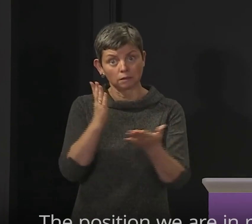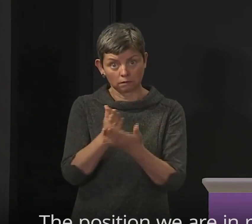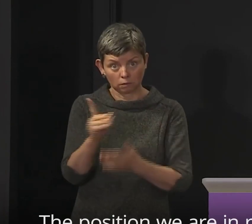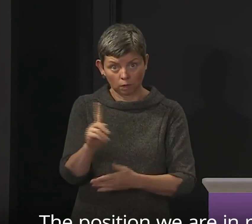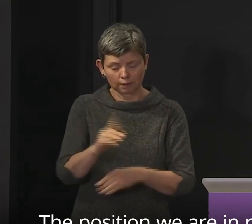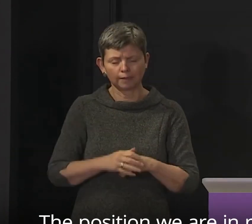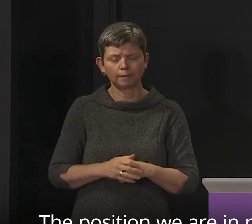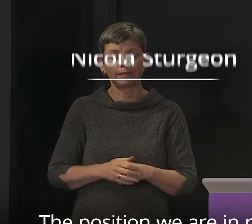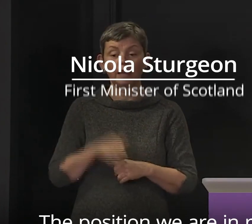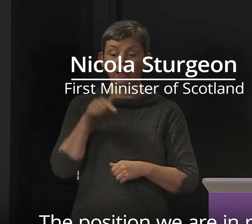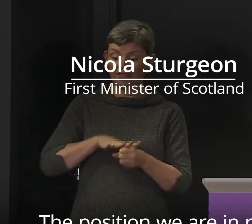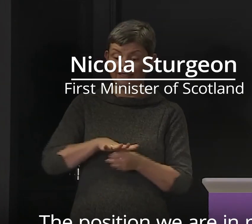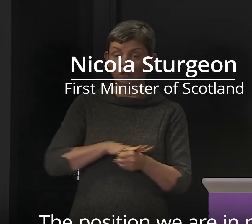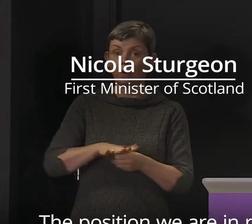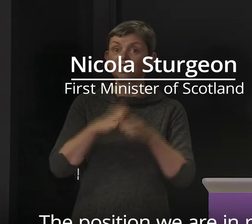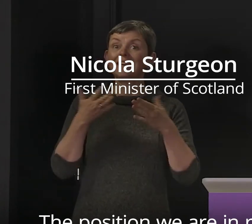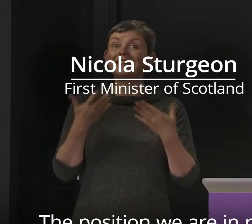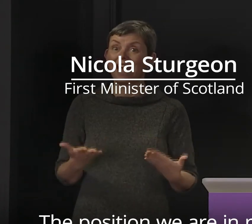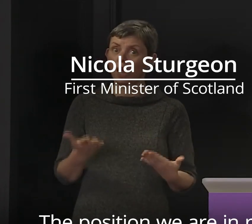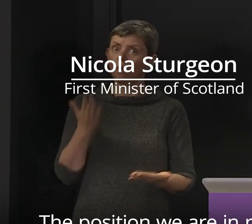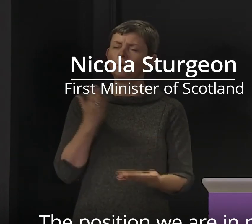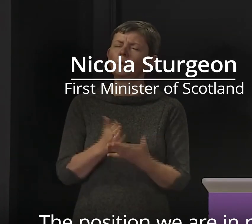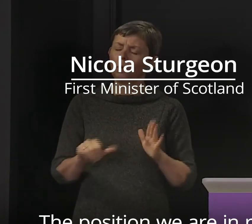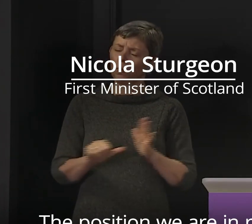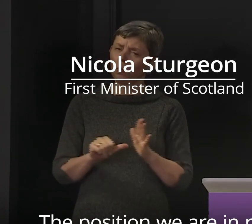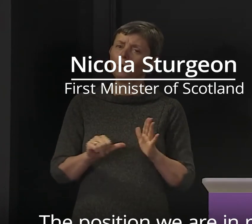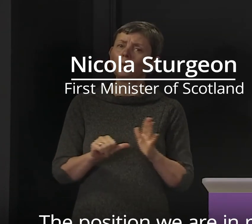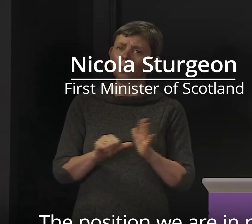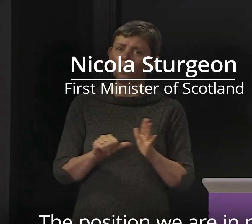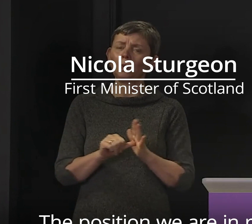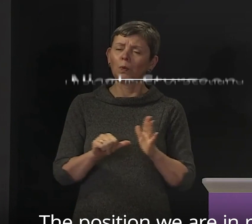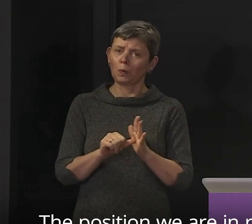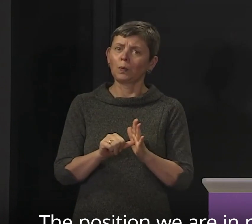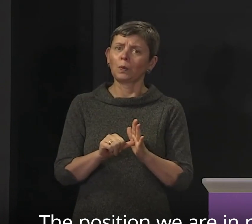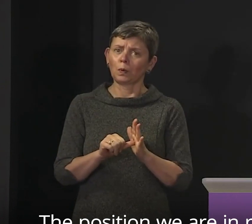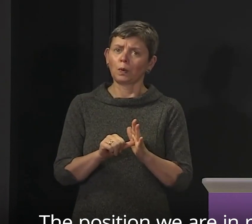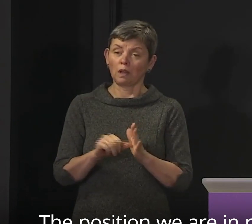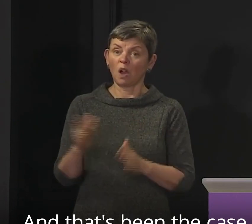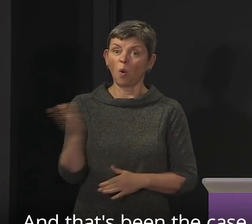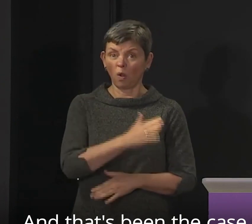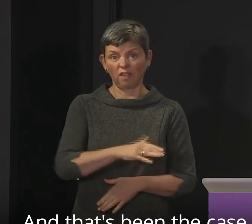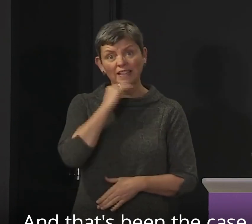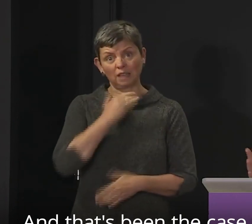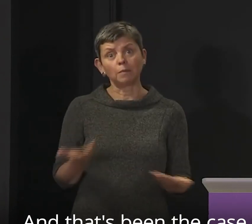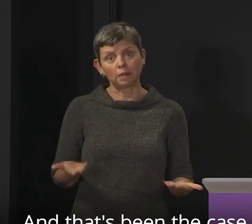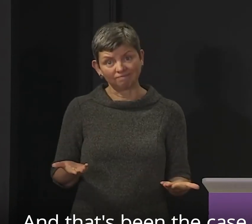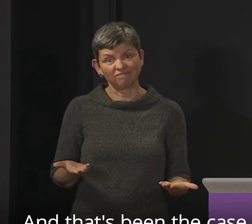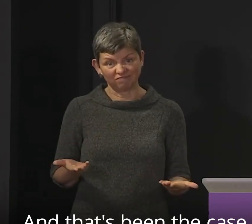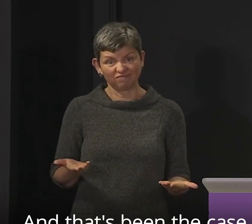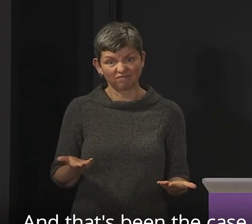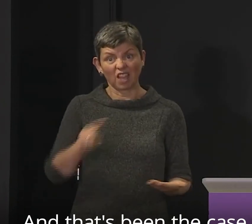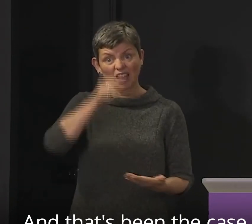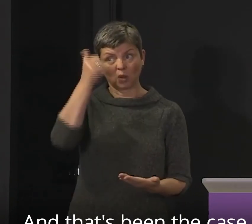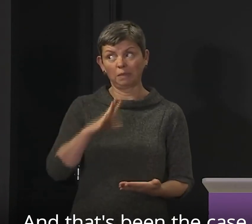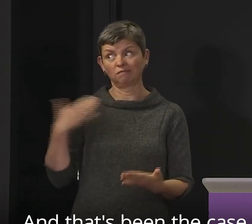The position we are in right now is really tough and everyone is thoroughly sick of it and that's been the case for